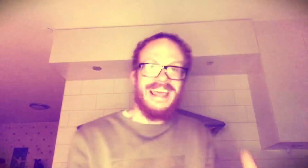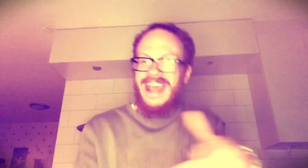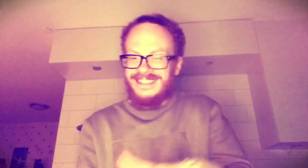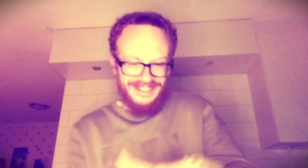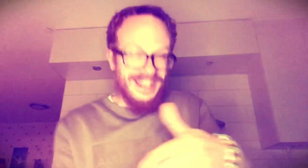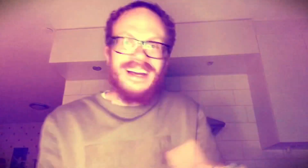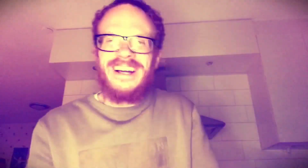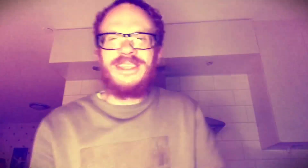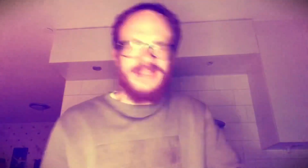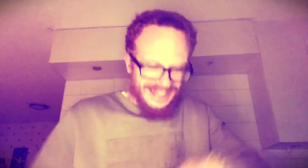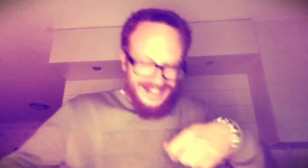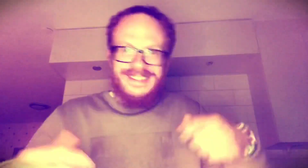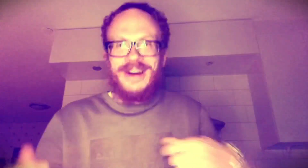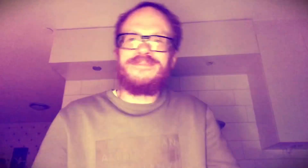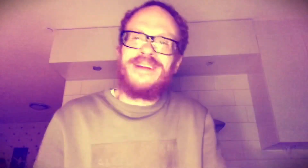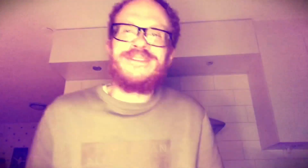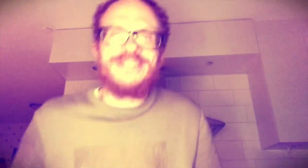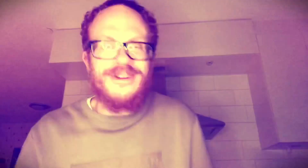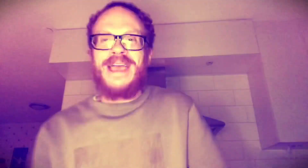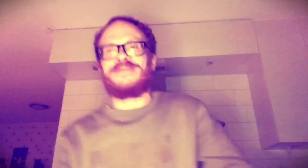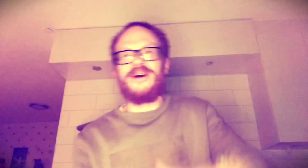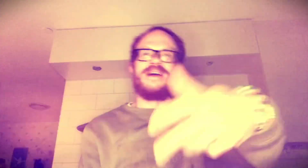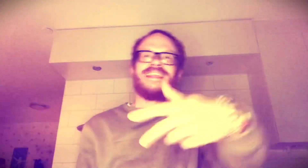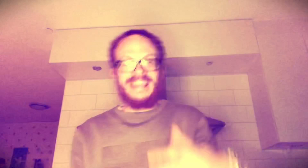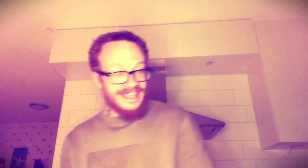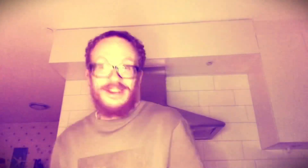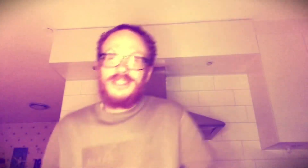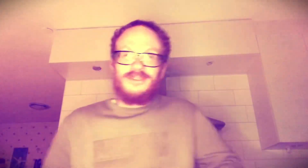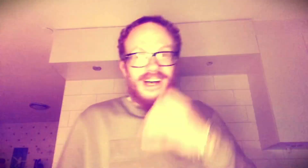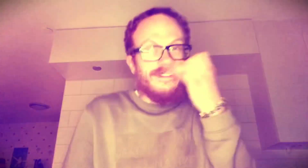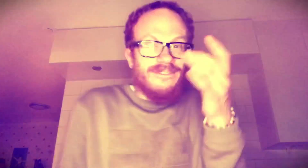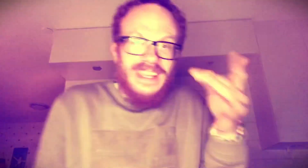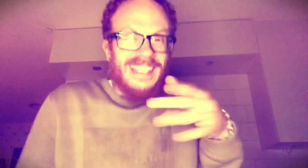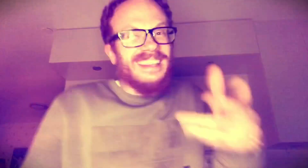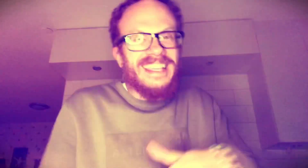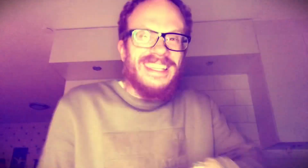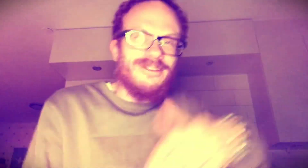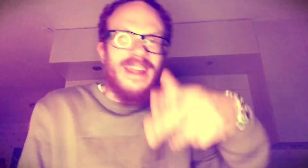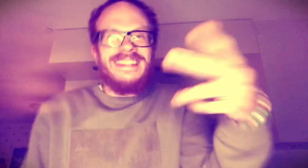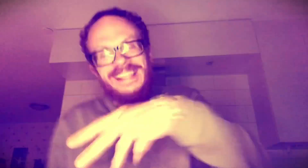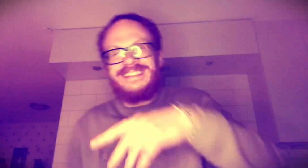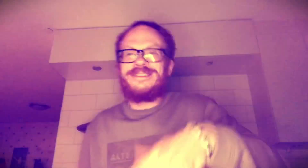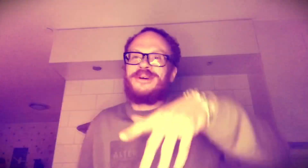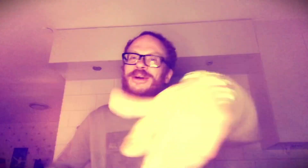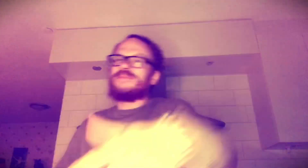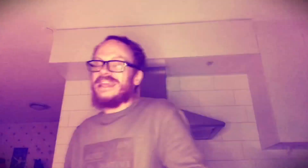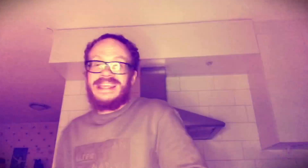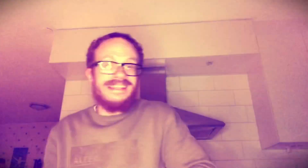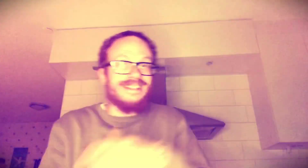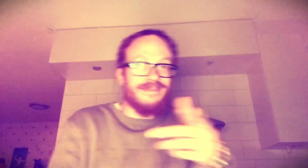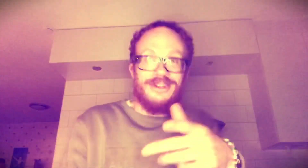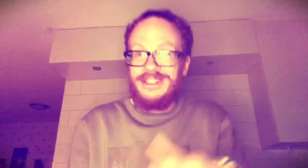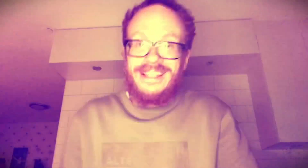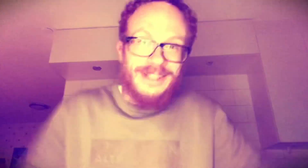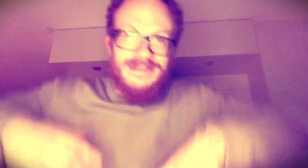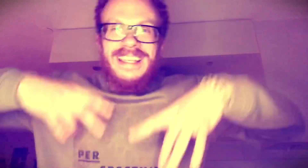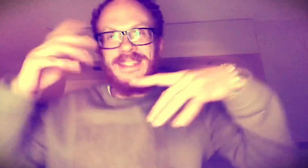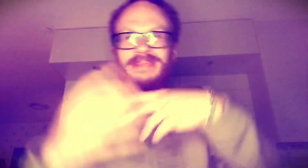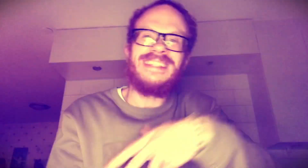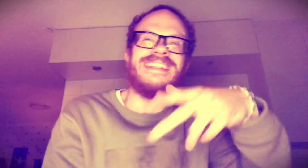disaster Uh, you eating up every scrap, though, yeah, yo, you love it Finger lickin' renditions, what I'm hittin' is I'm cookin' daily blessings